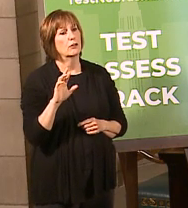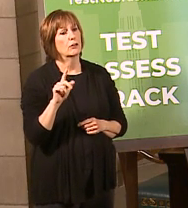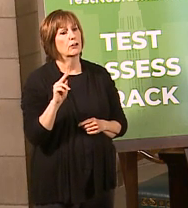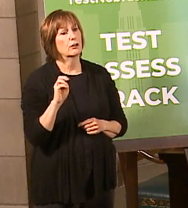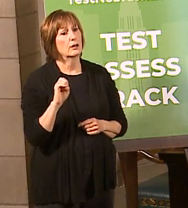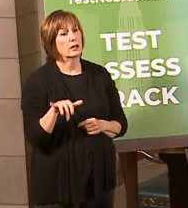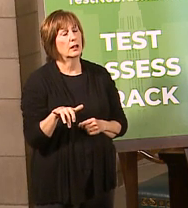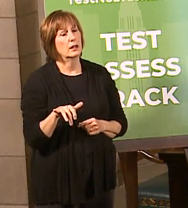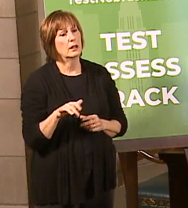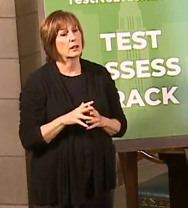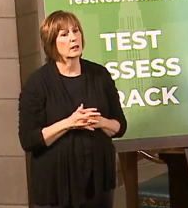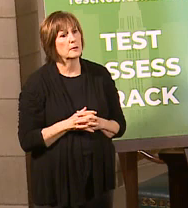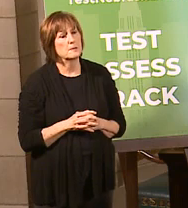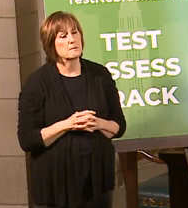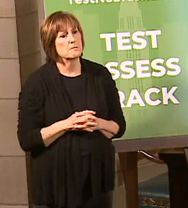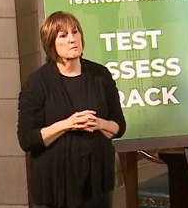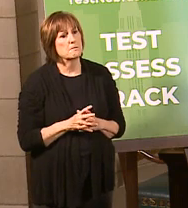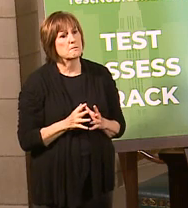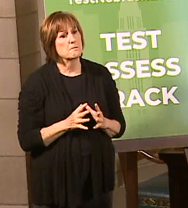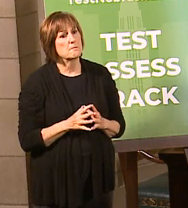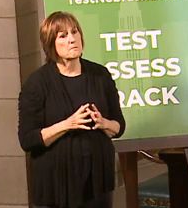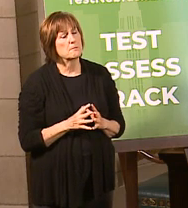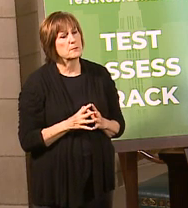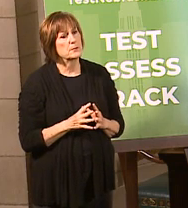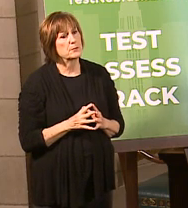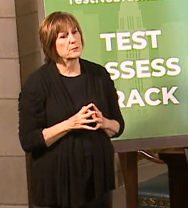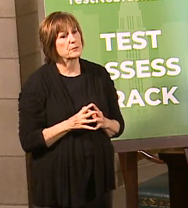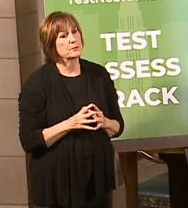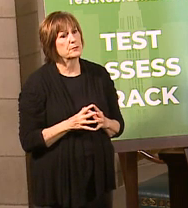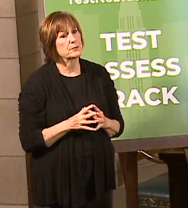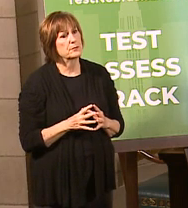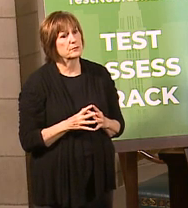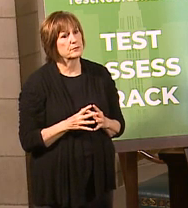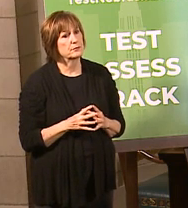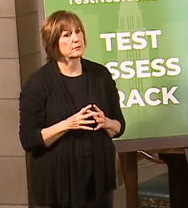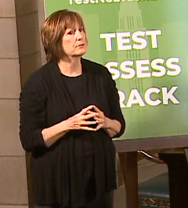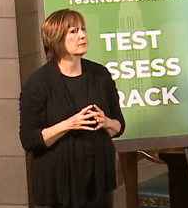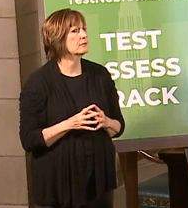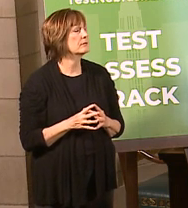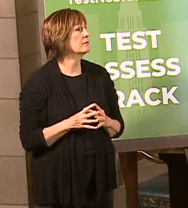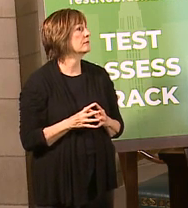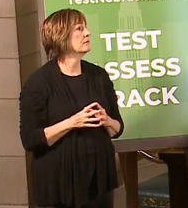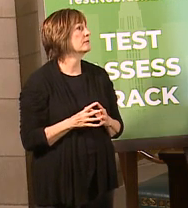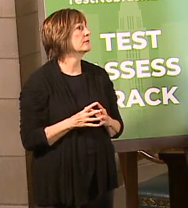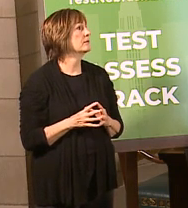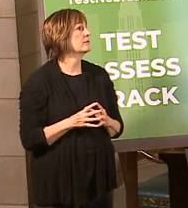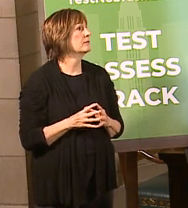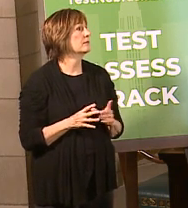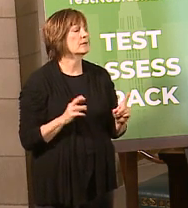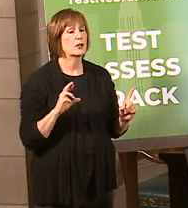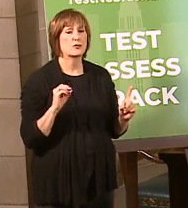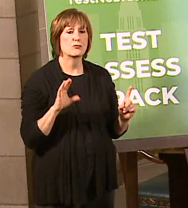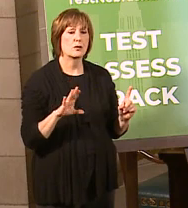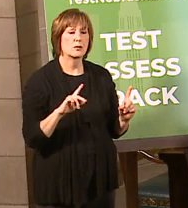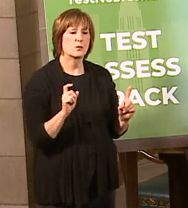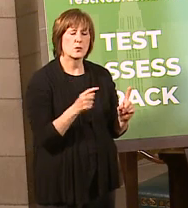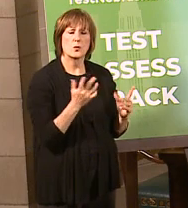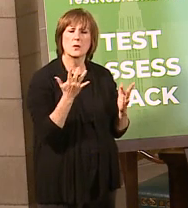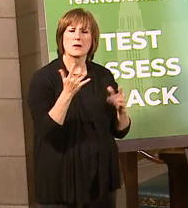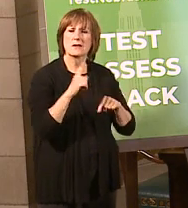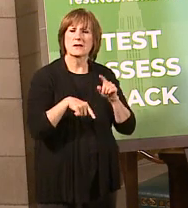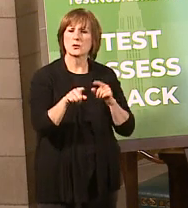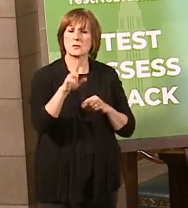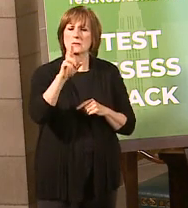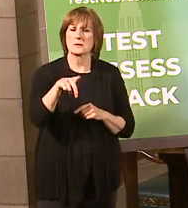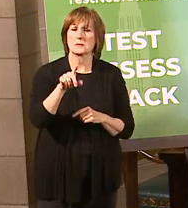or co-morbidity when you check the box other for other conditions? So Rob McCartney's question is why can't you